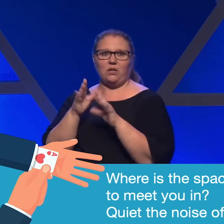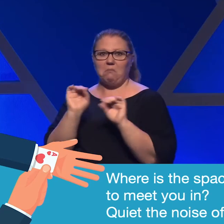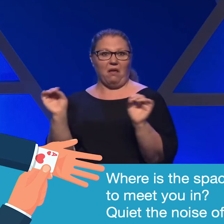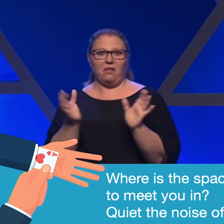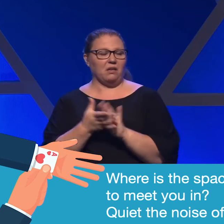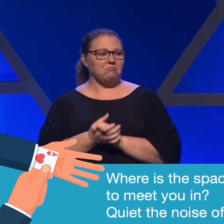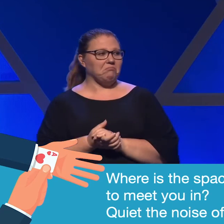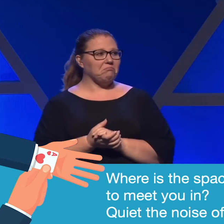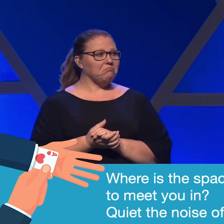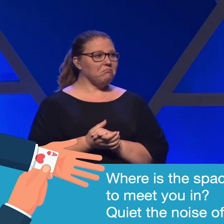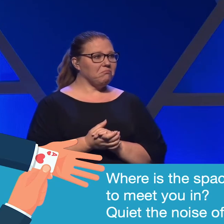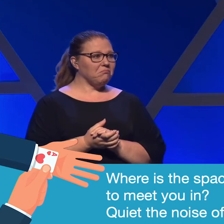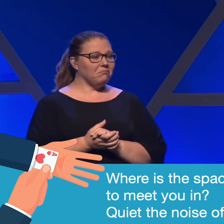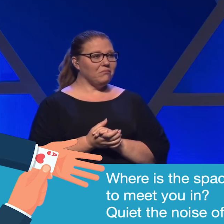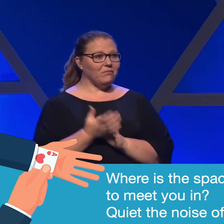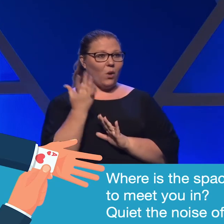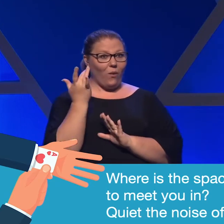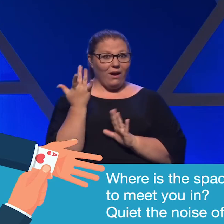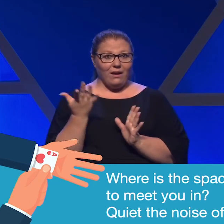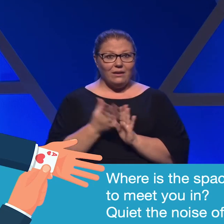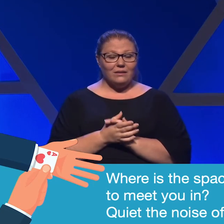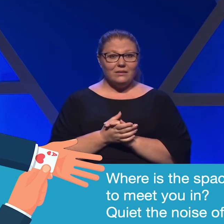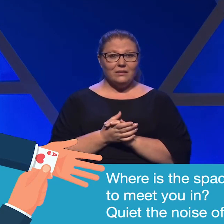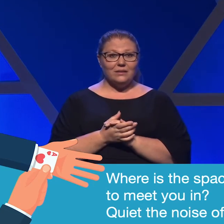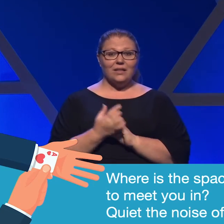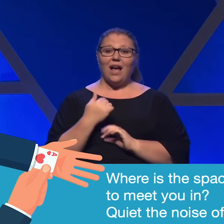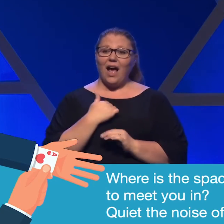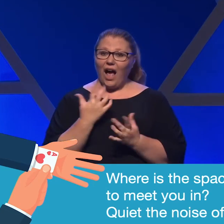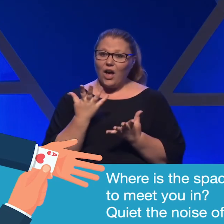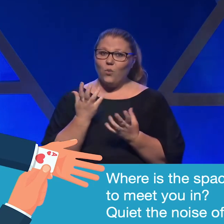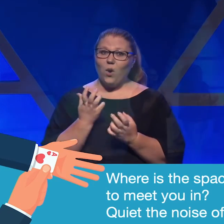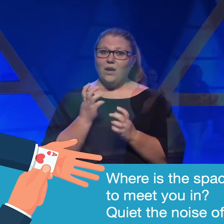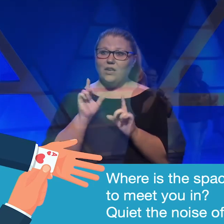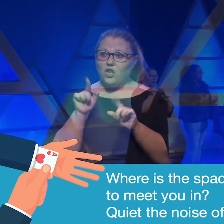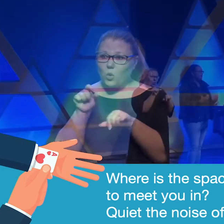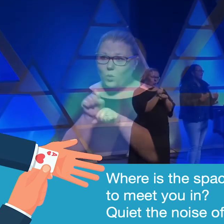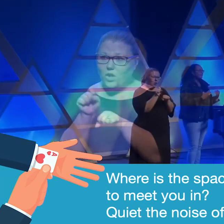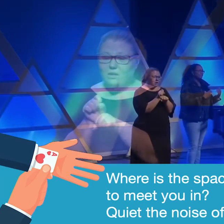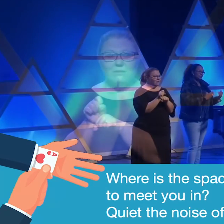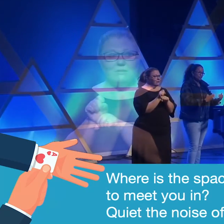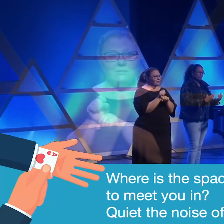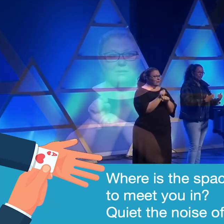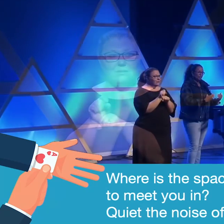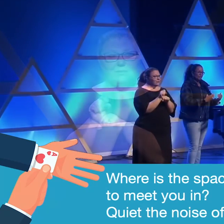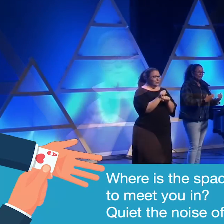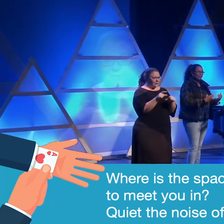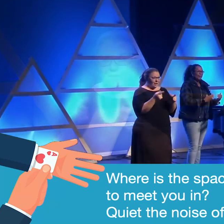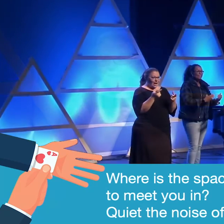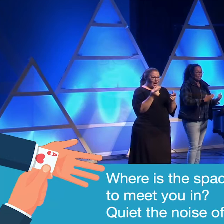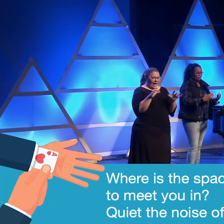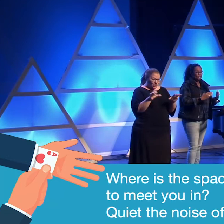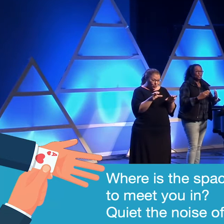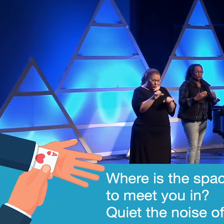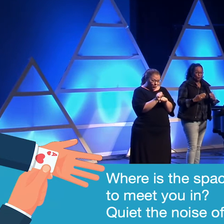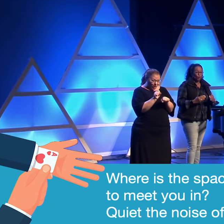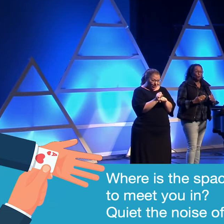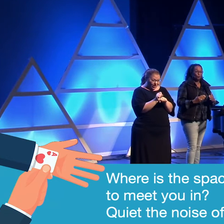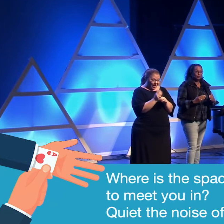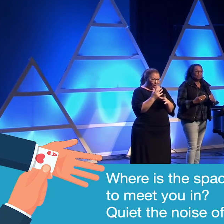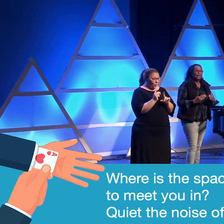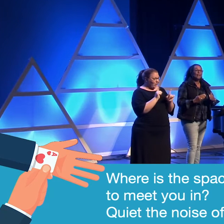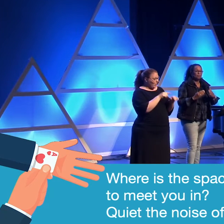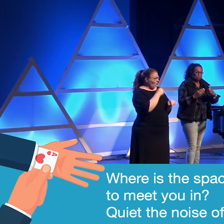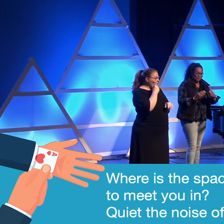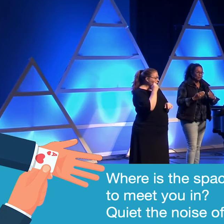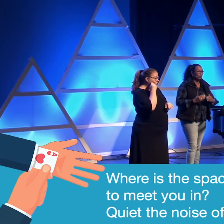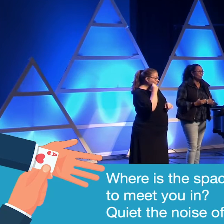because I wanted to go to work and do work. And then I wanted to go home